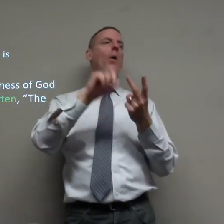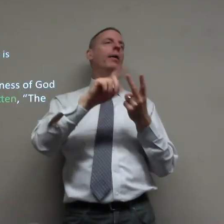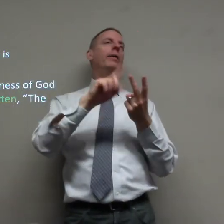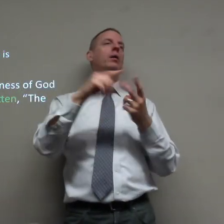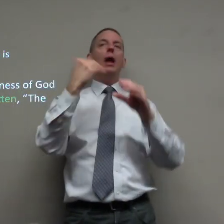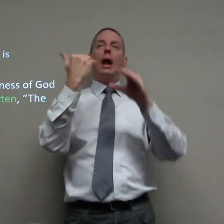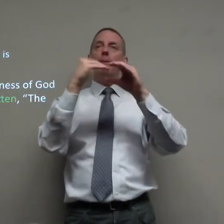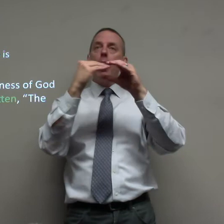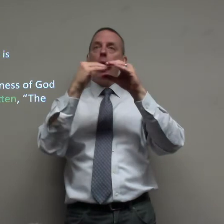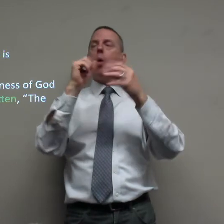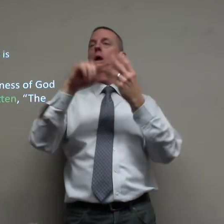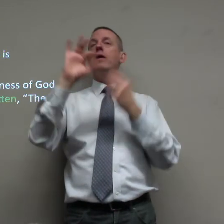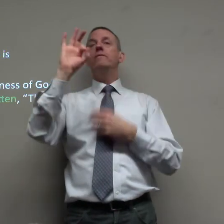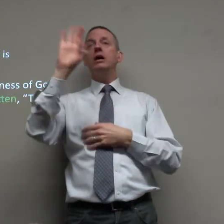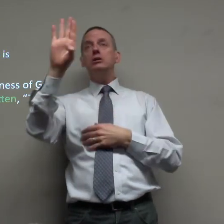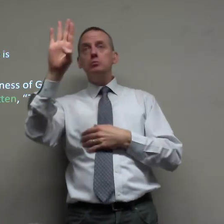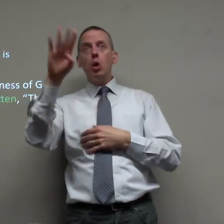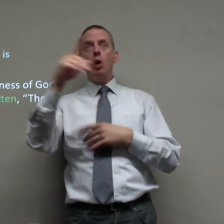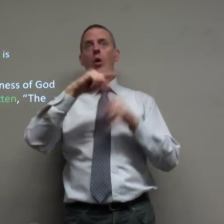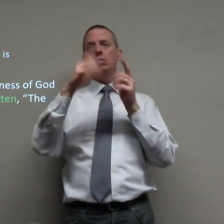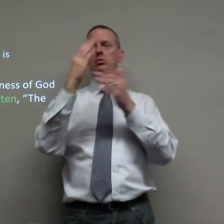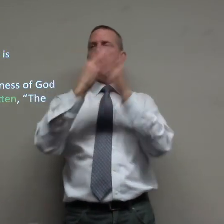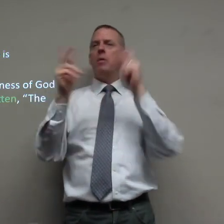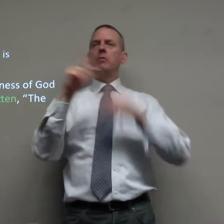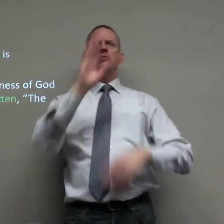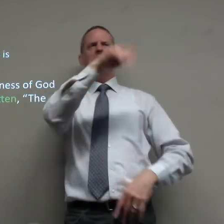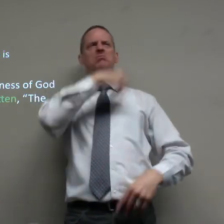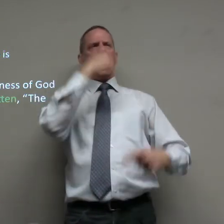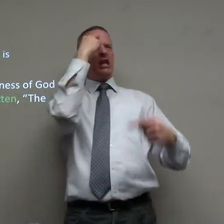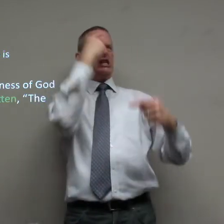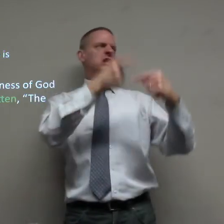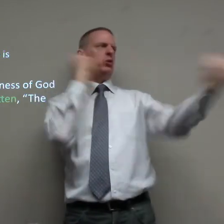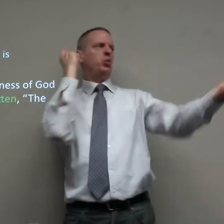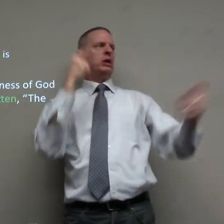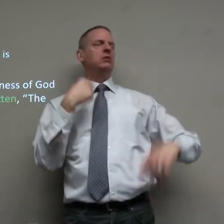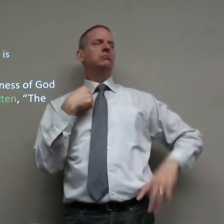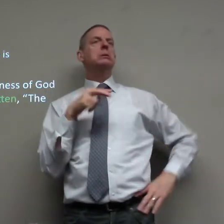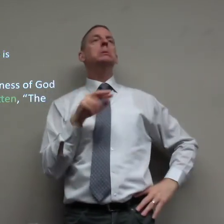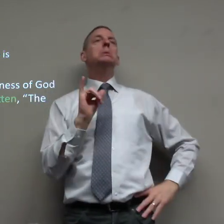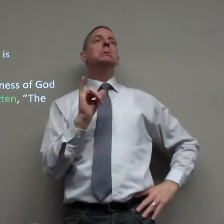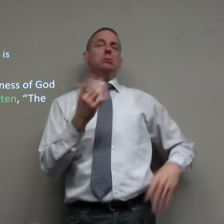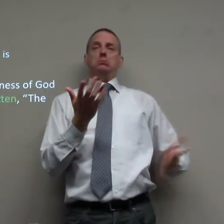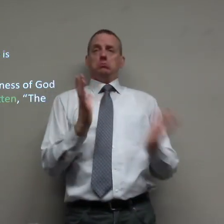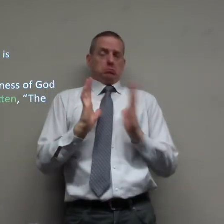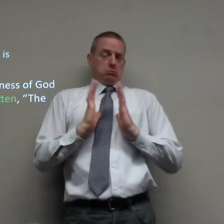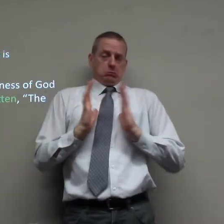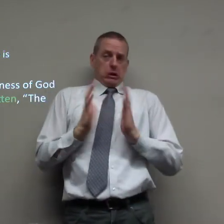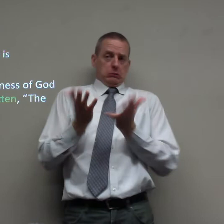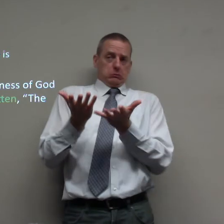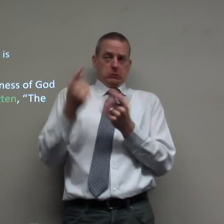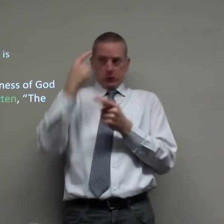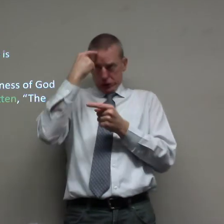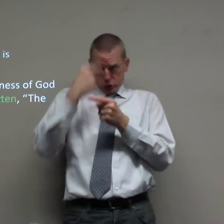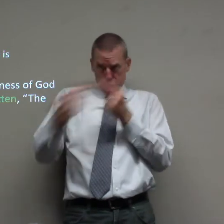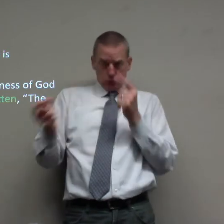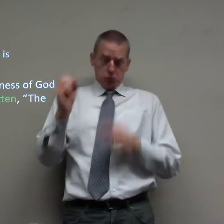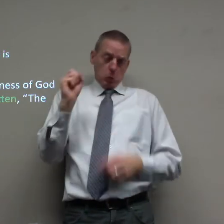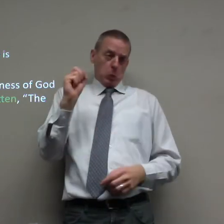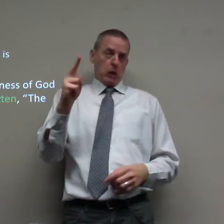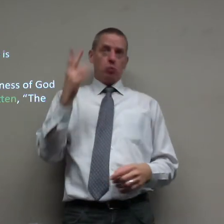maybe I'll look at youtube or emails or facebook where people say no I disagree I'll say ok fine if you disagree